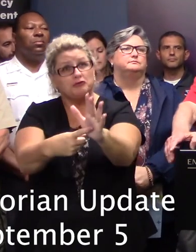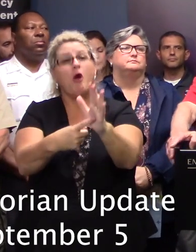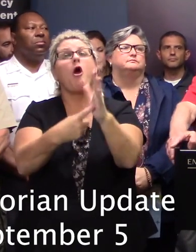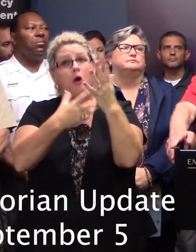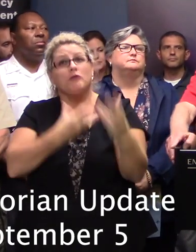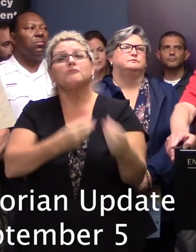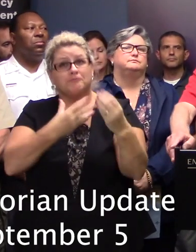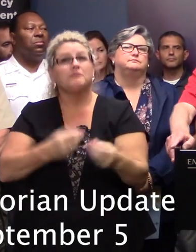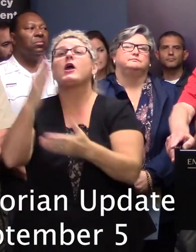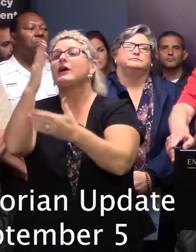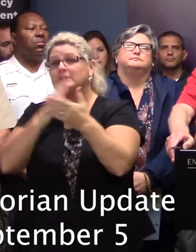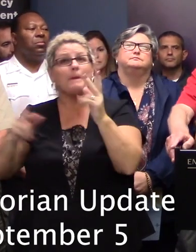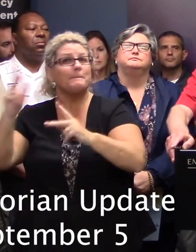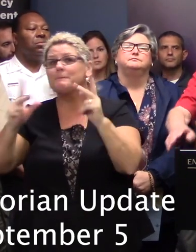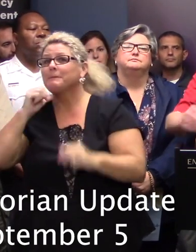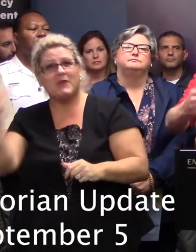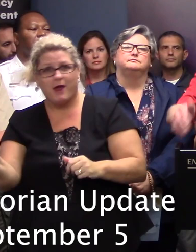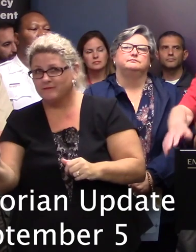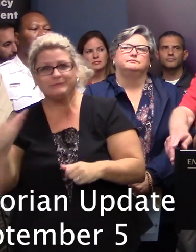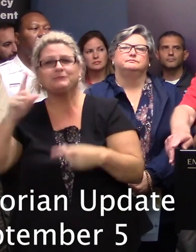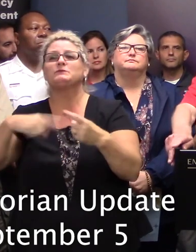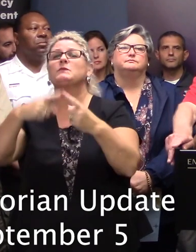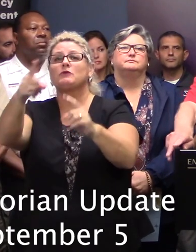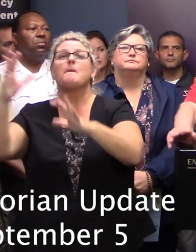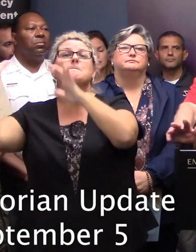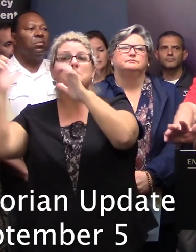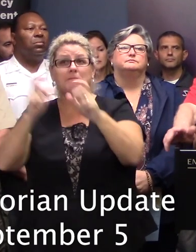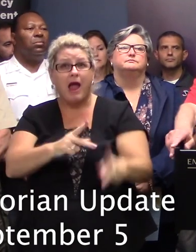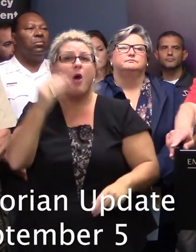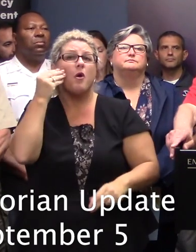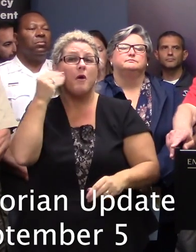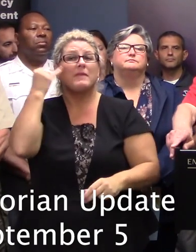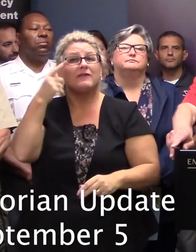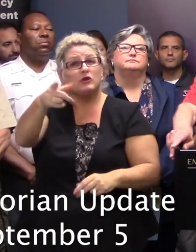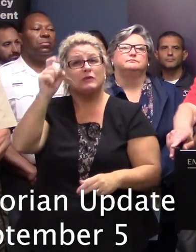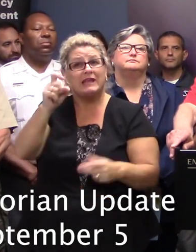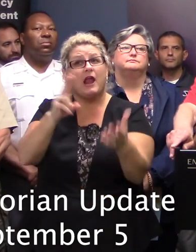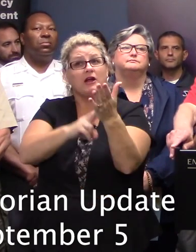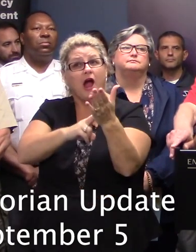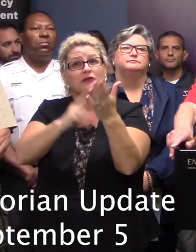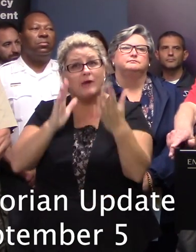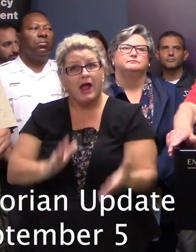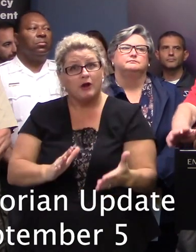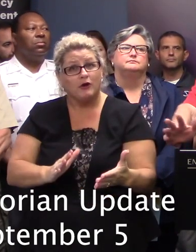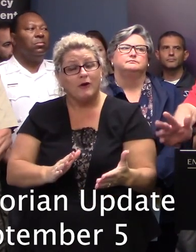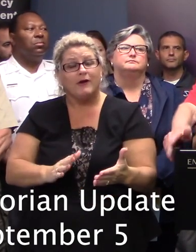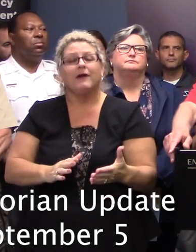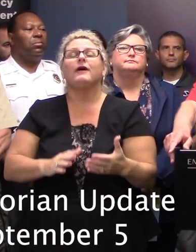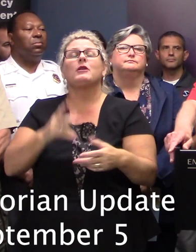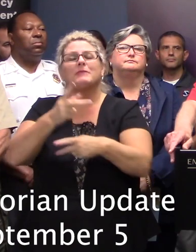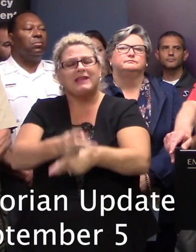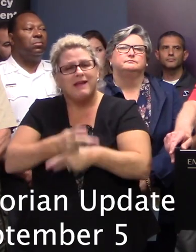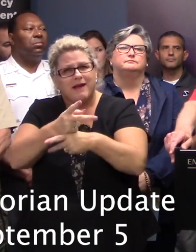in people. So when you return to your homes and you need a contractor, be aware of people that want to take advantage of you and